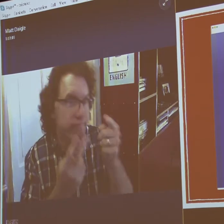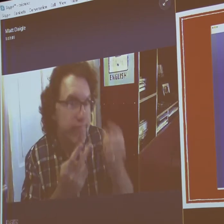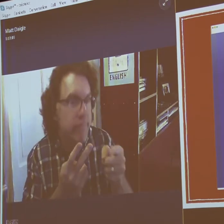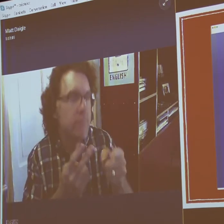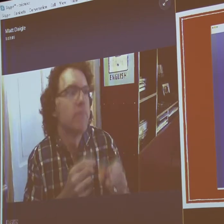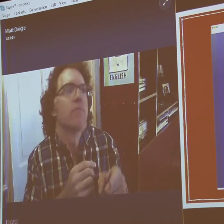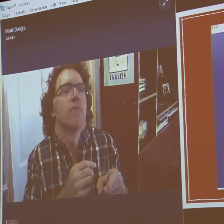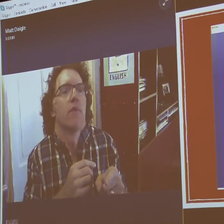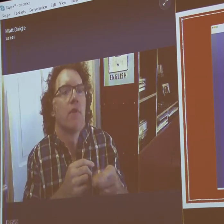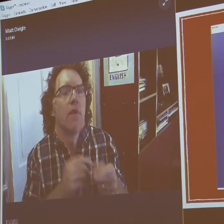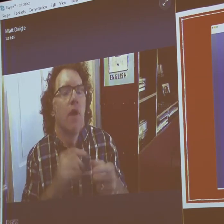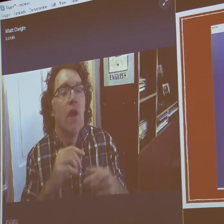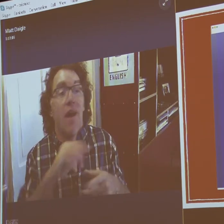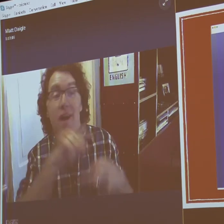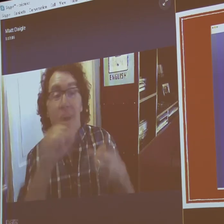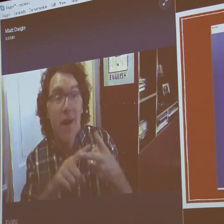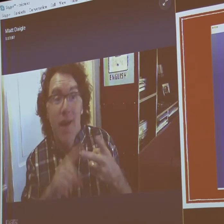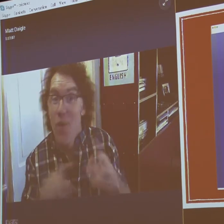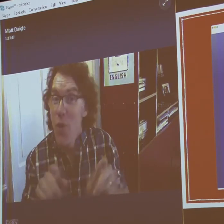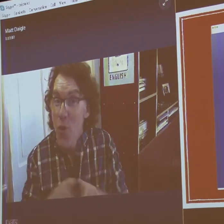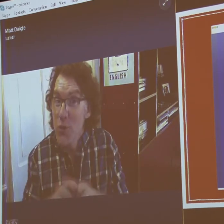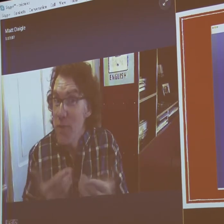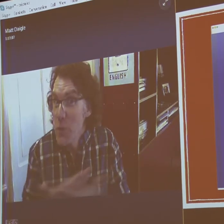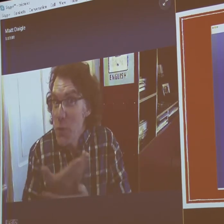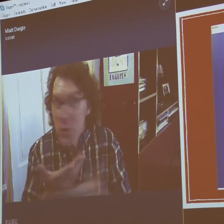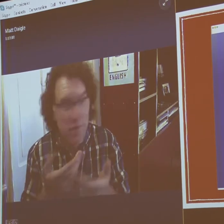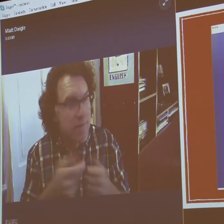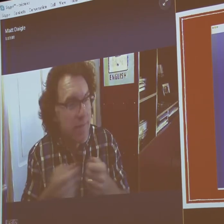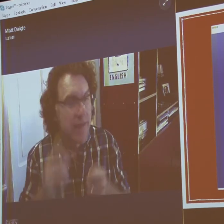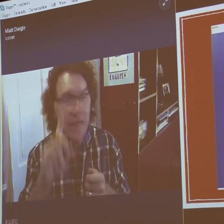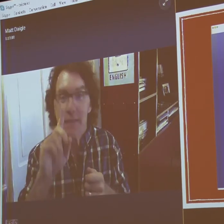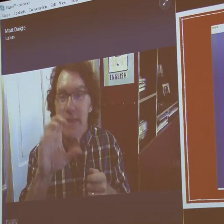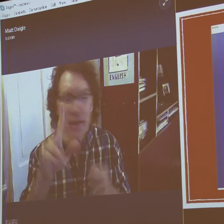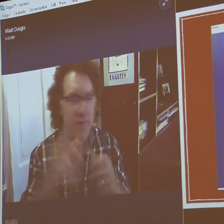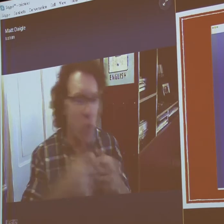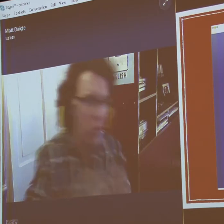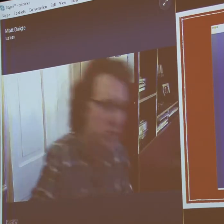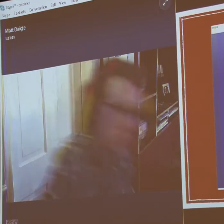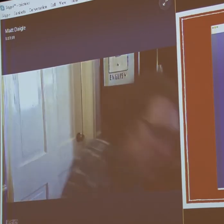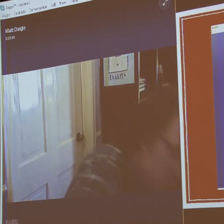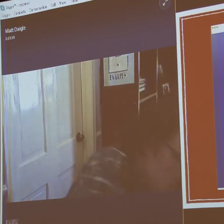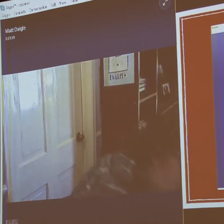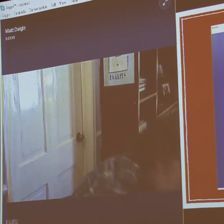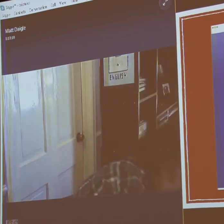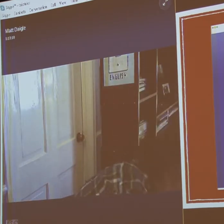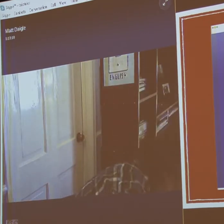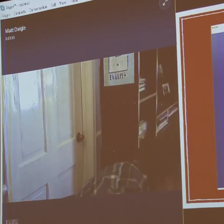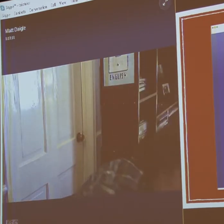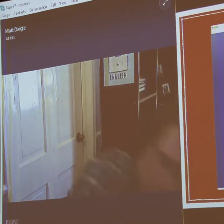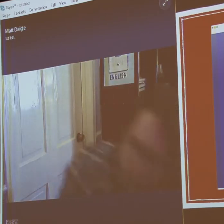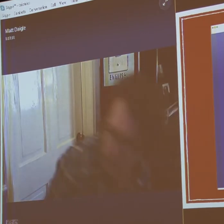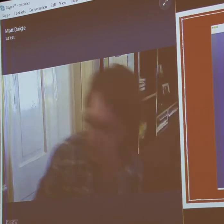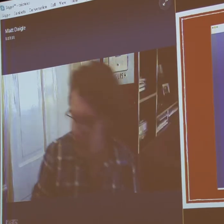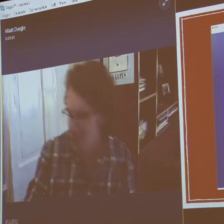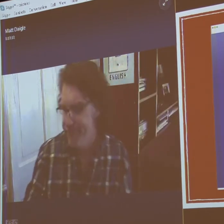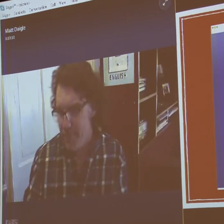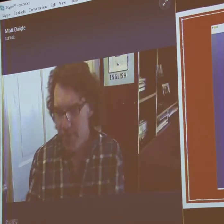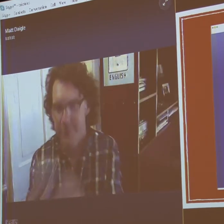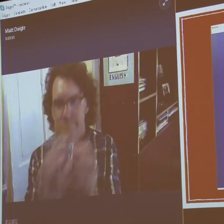focusing on two. We also have a deck of cards. I'll show you.